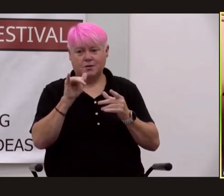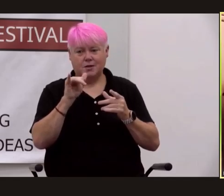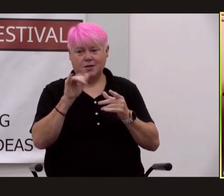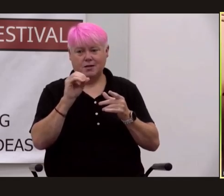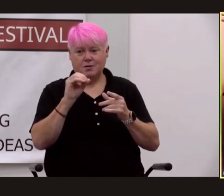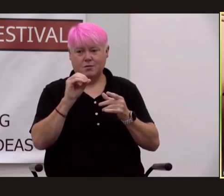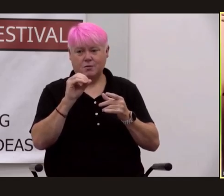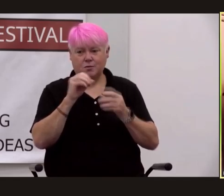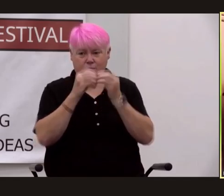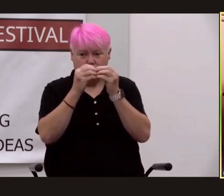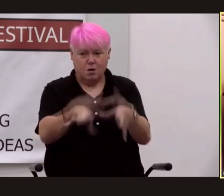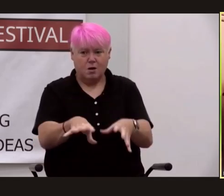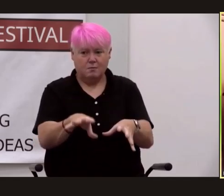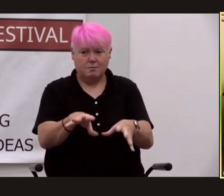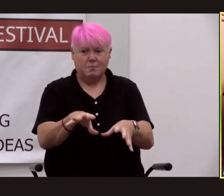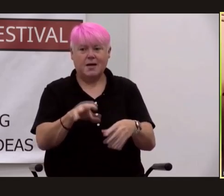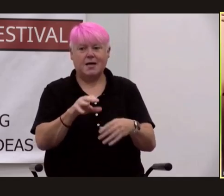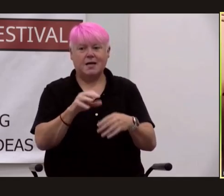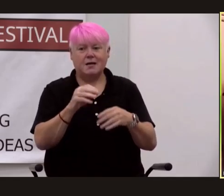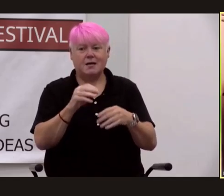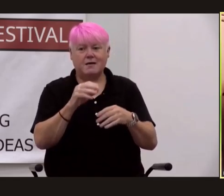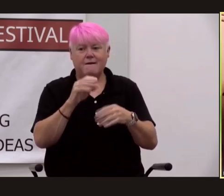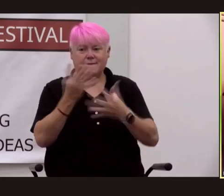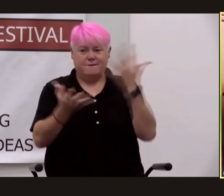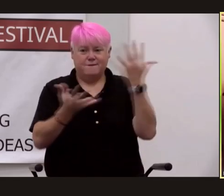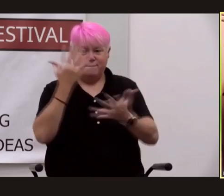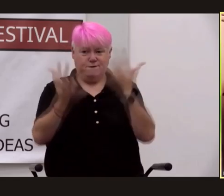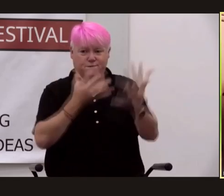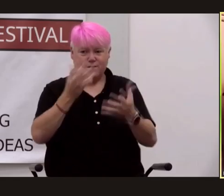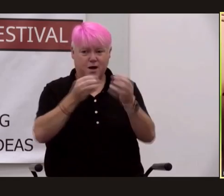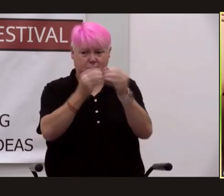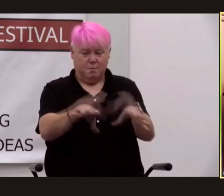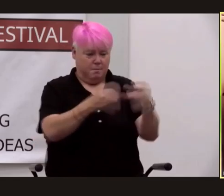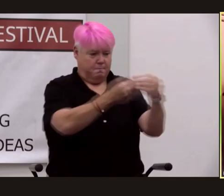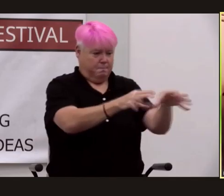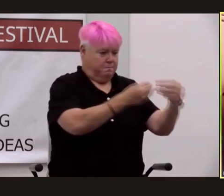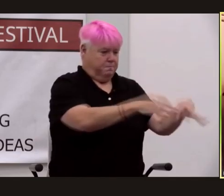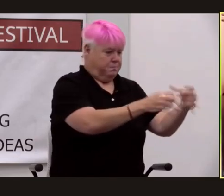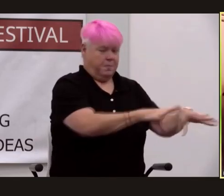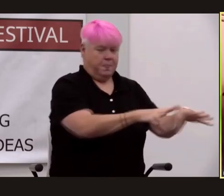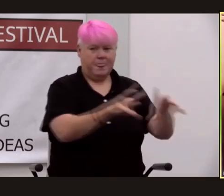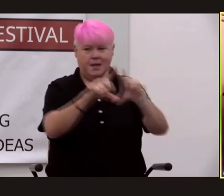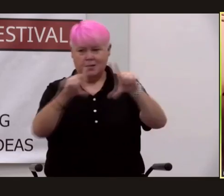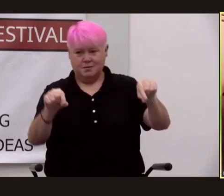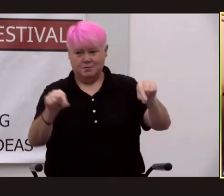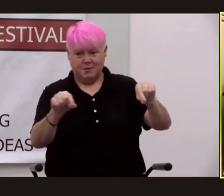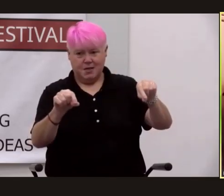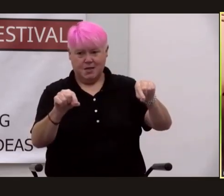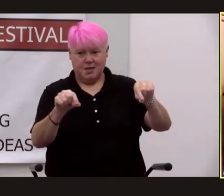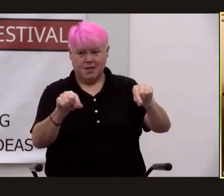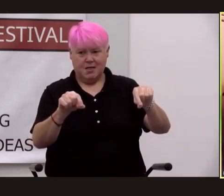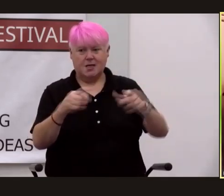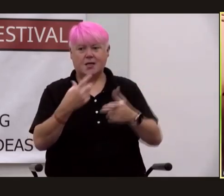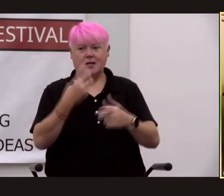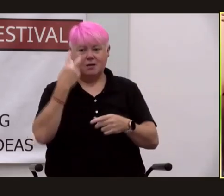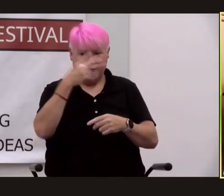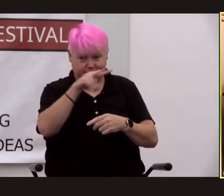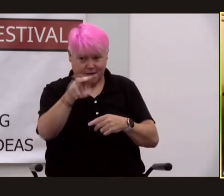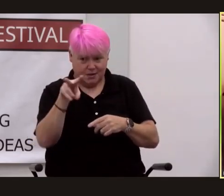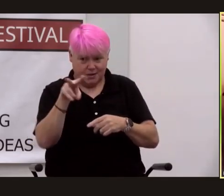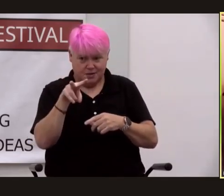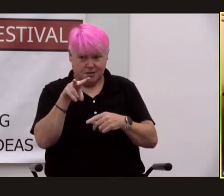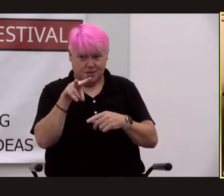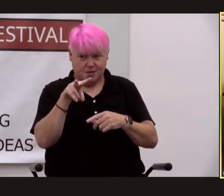firebombing incendiary bombs and uh japan had a long tradition of wooden